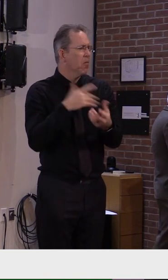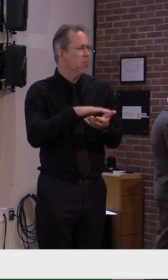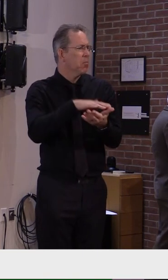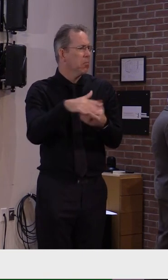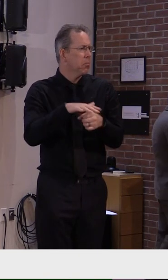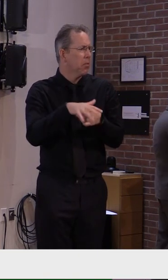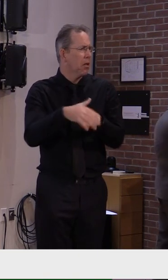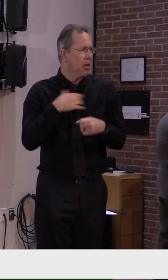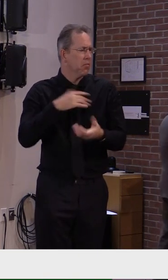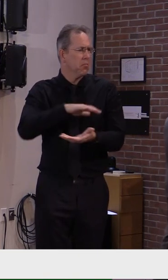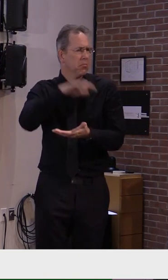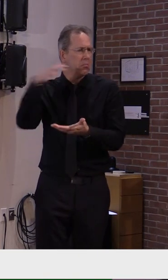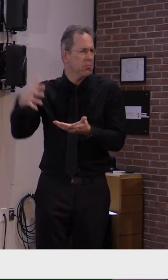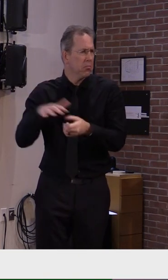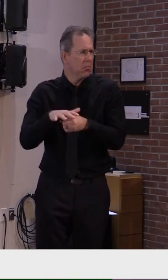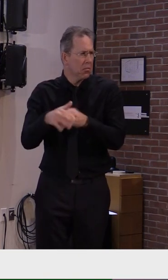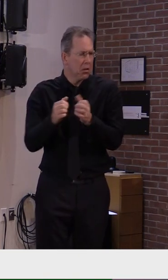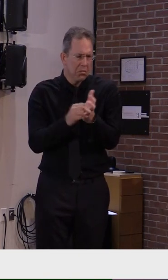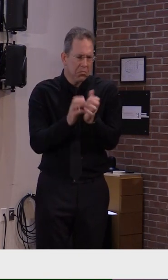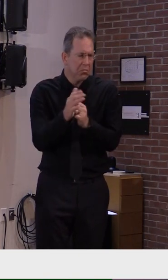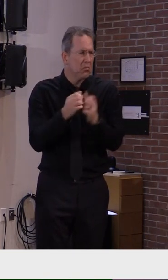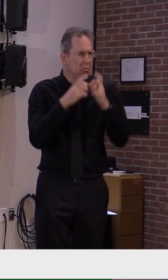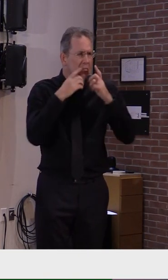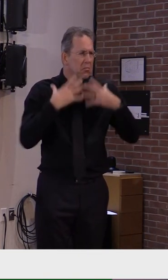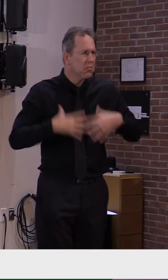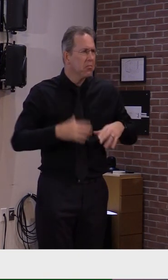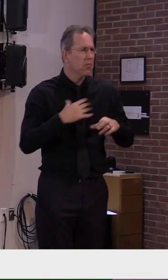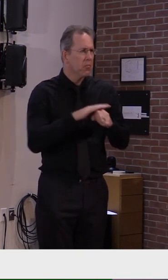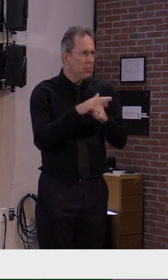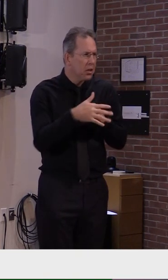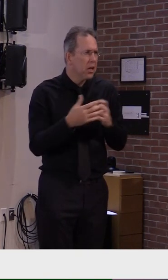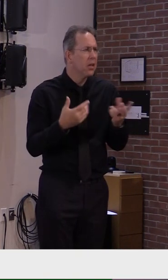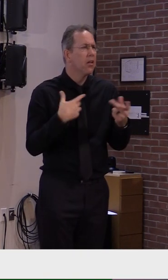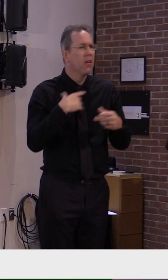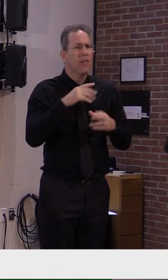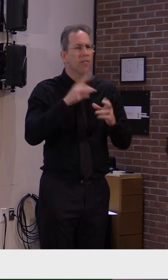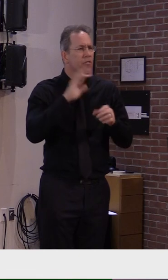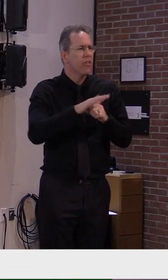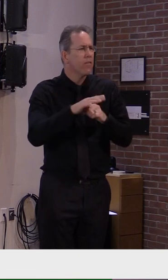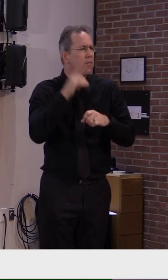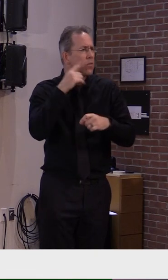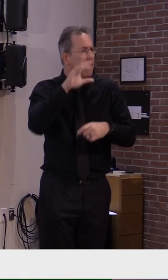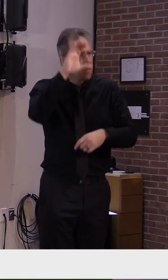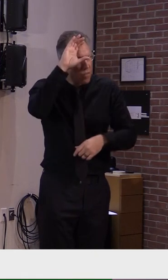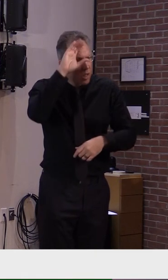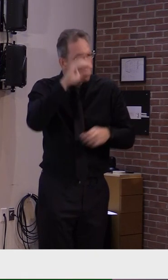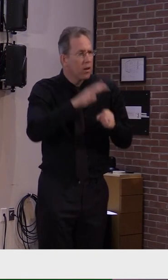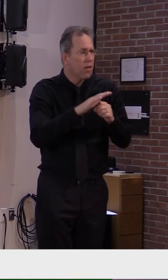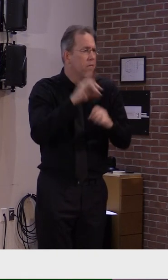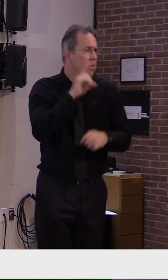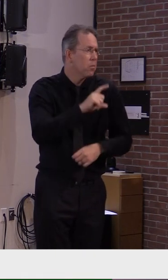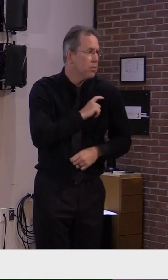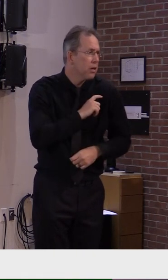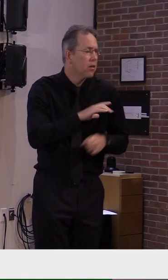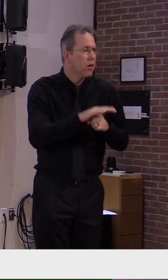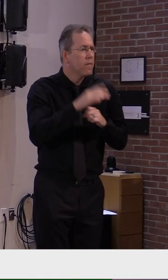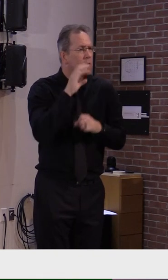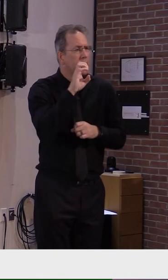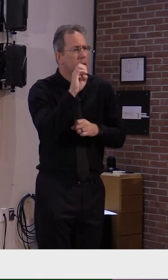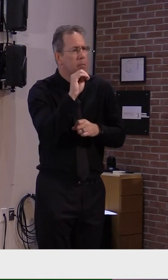responders, long-term care facilities, corrections, and their high-need users during the pandemic.